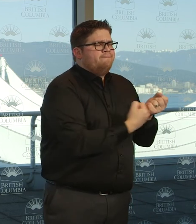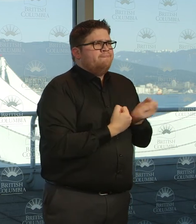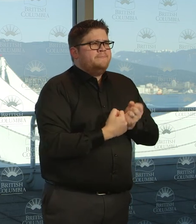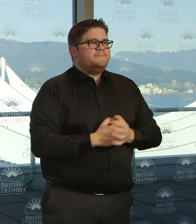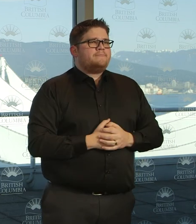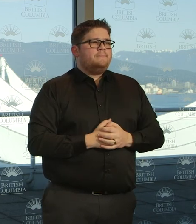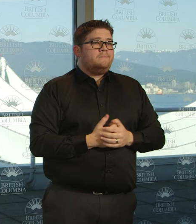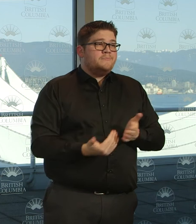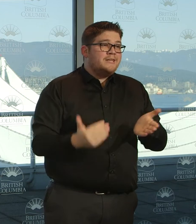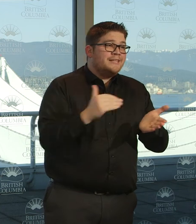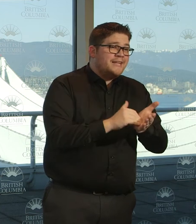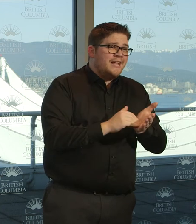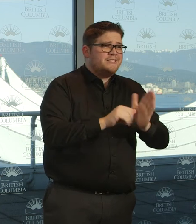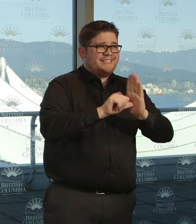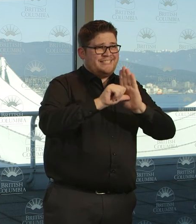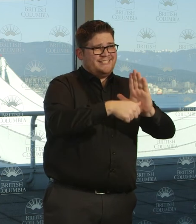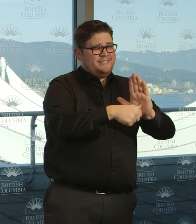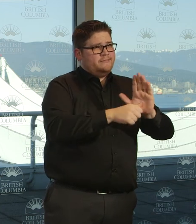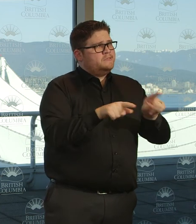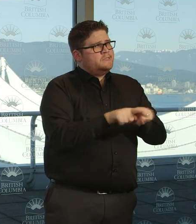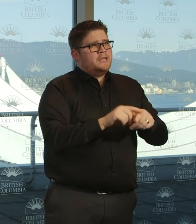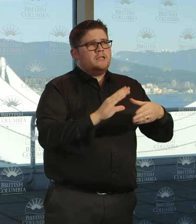every day. We are all in this together.